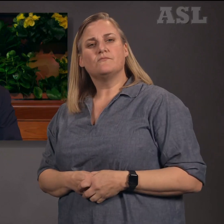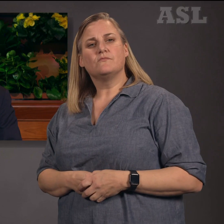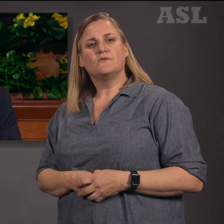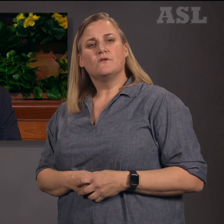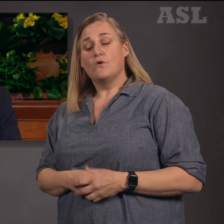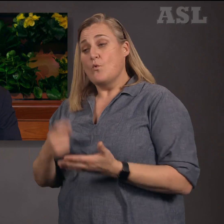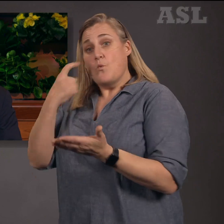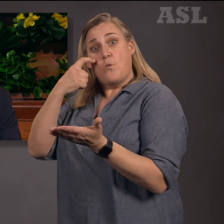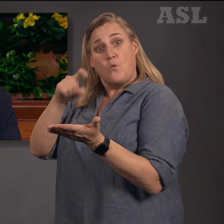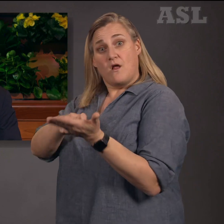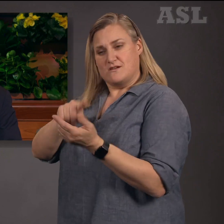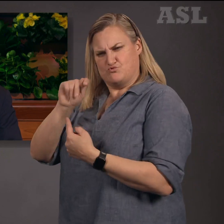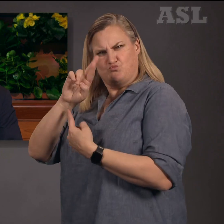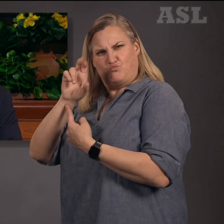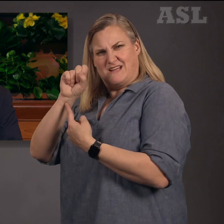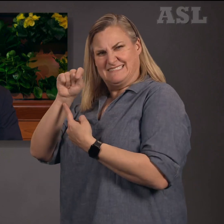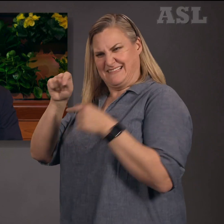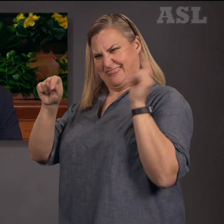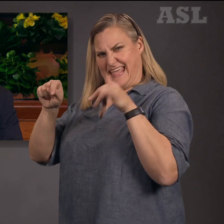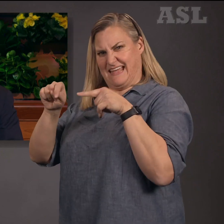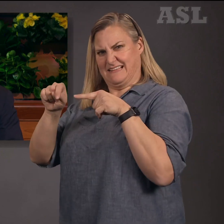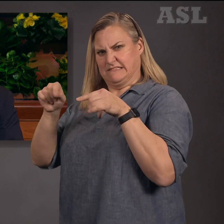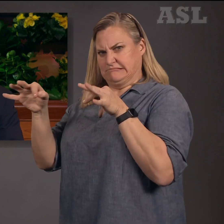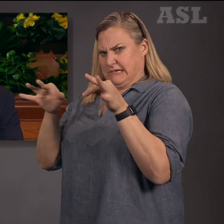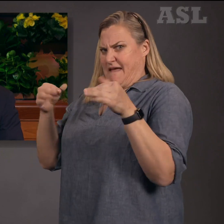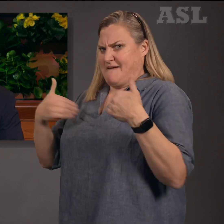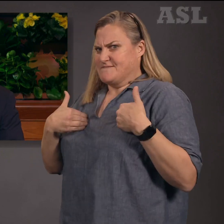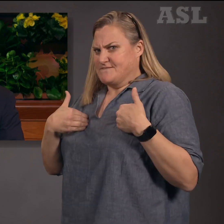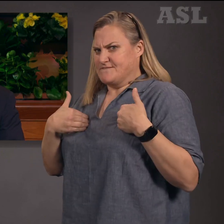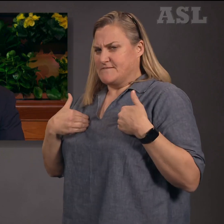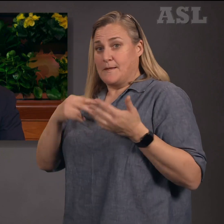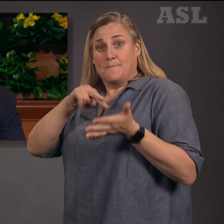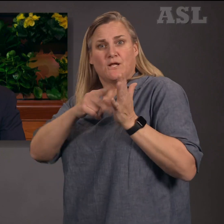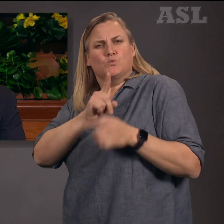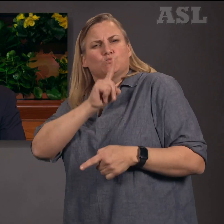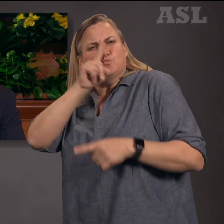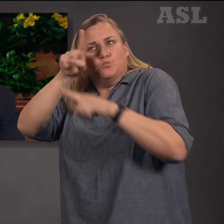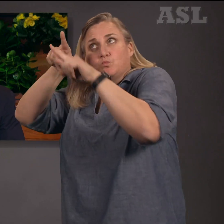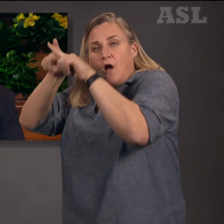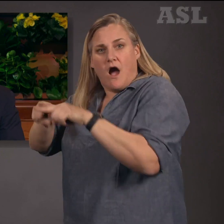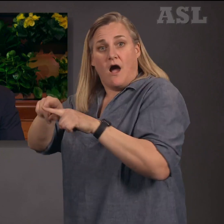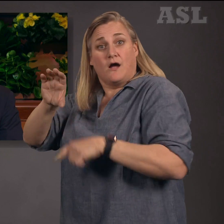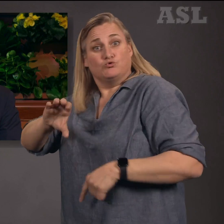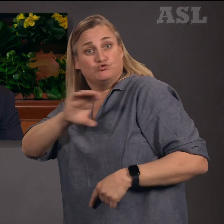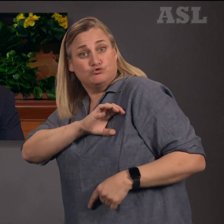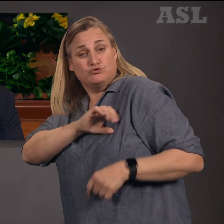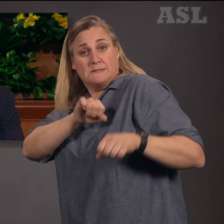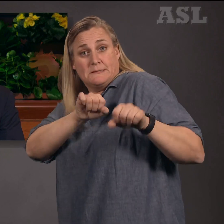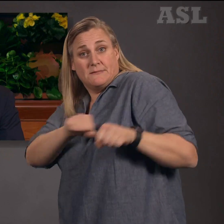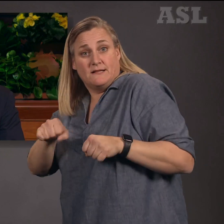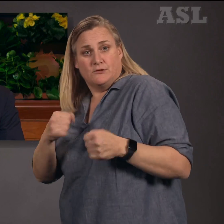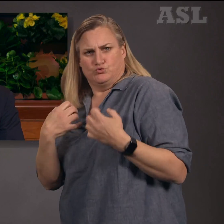assured reliance on the character, ability, strength, or truth of someone or something.